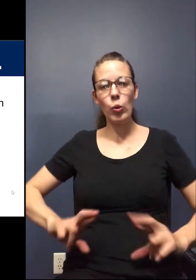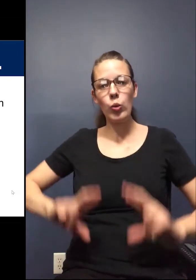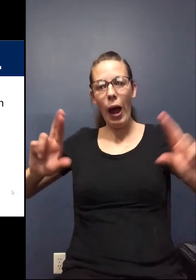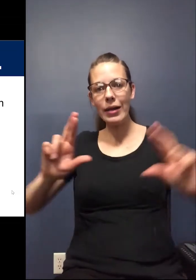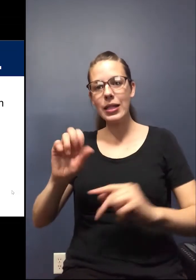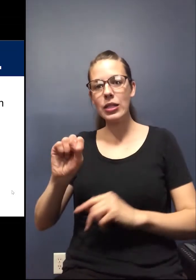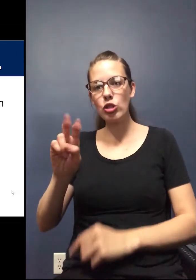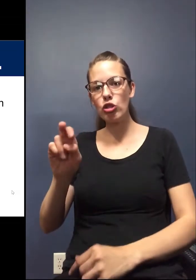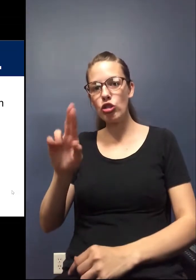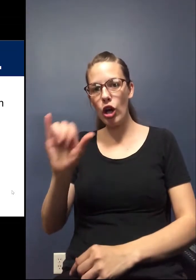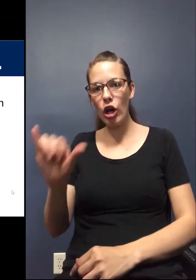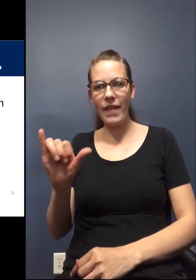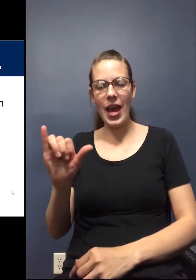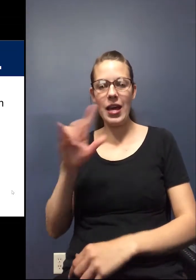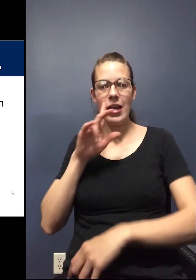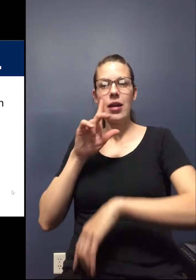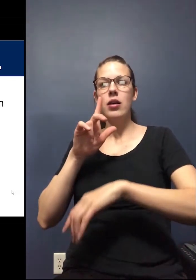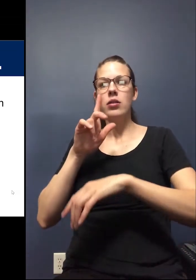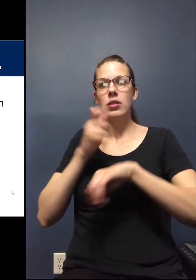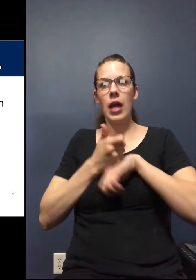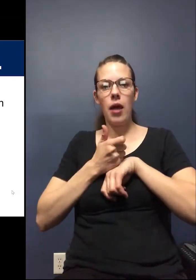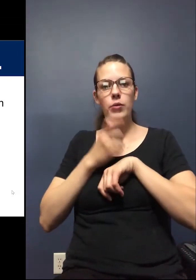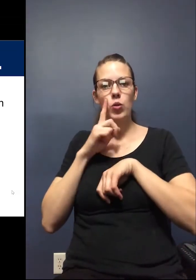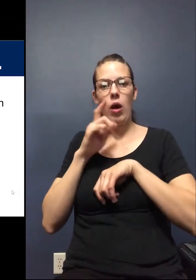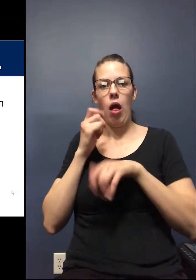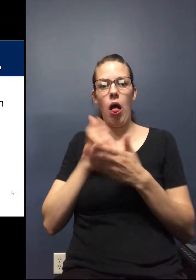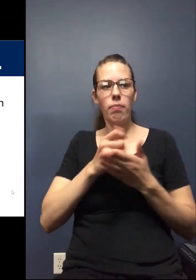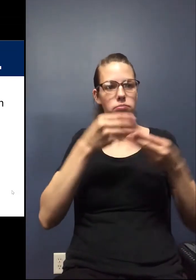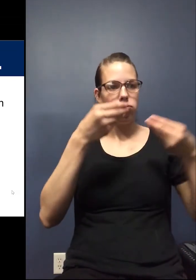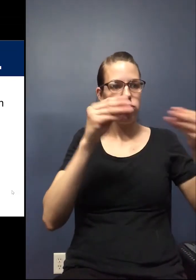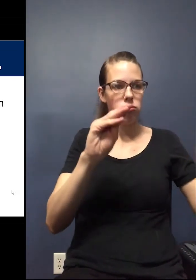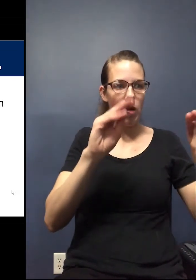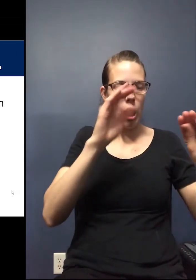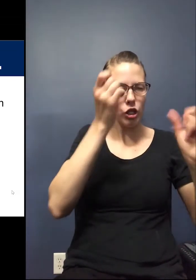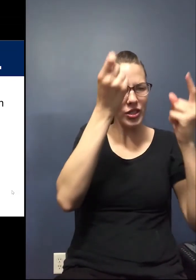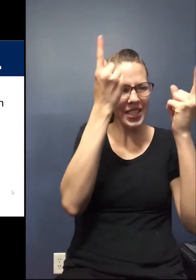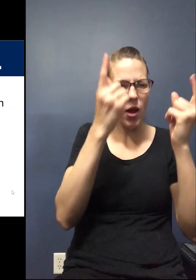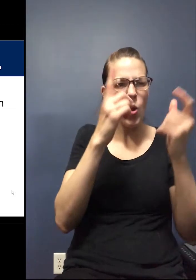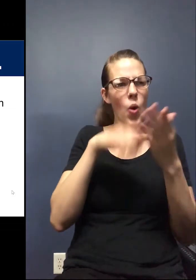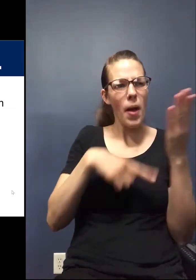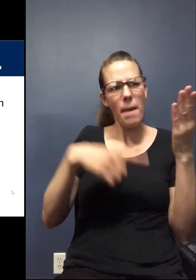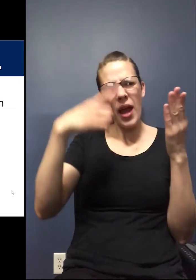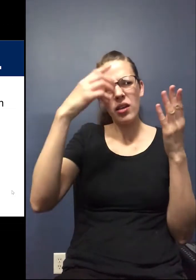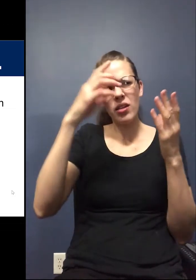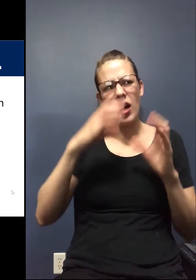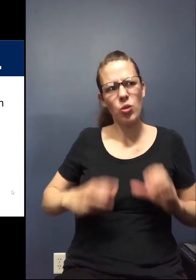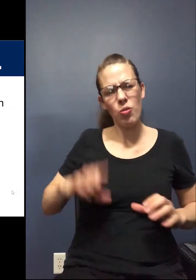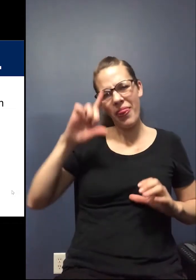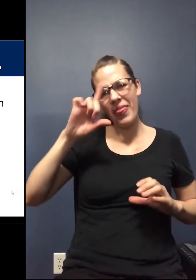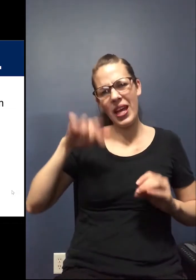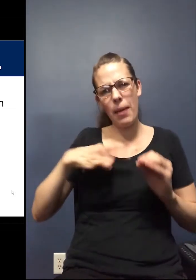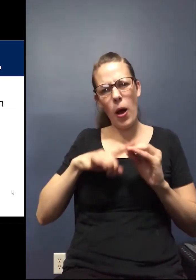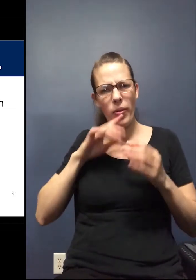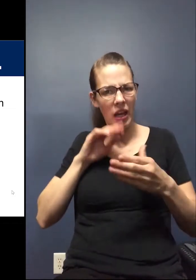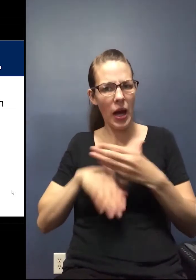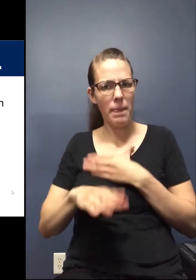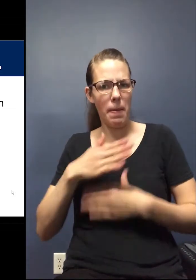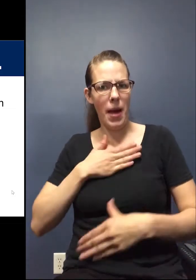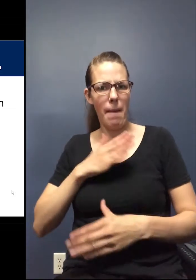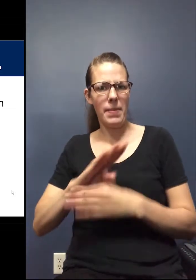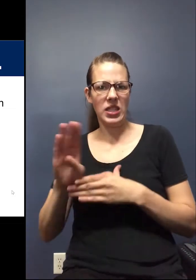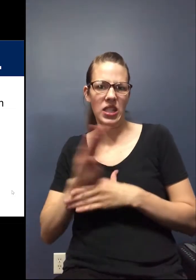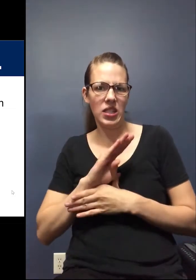It's designed to help retailers understand, gee, what are my customers going to be thinking about as they come to my place of business?